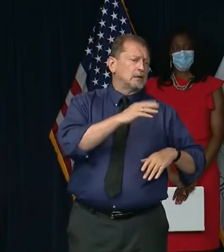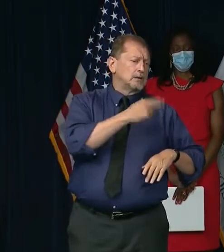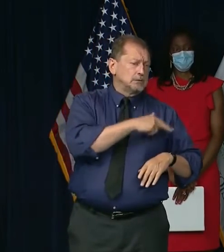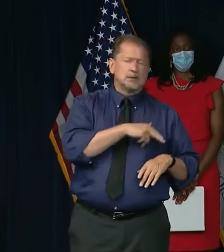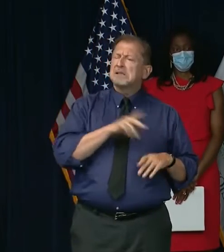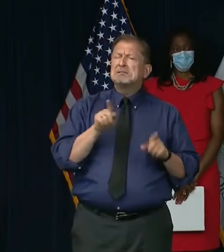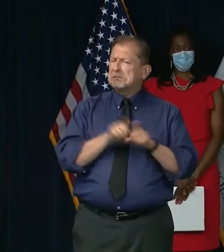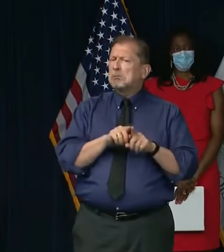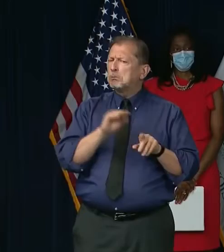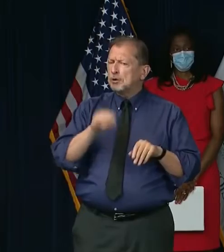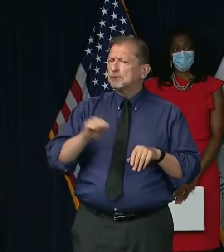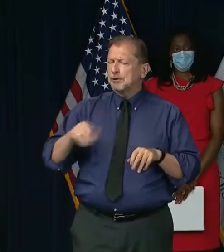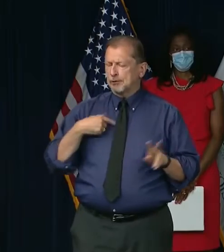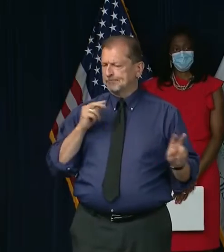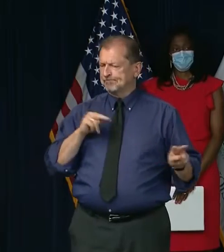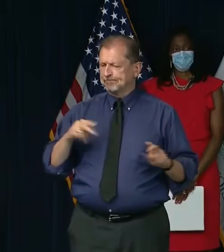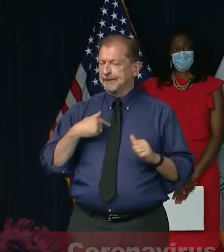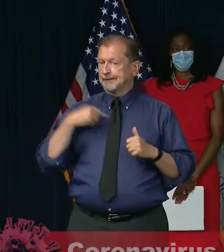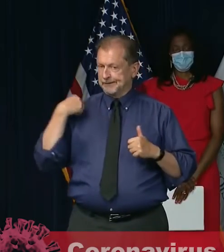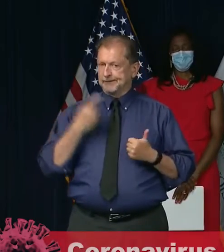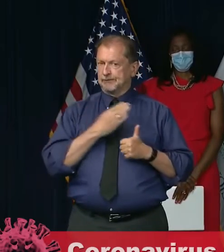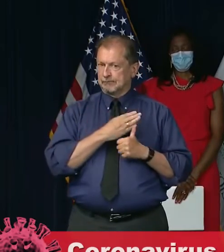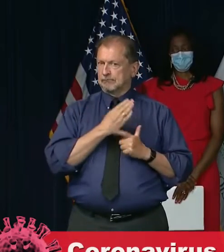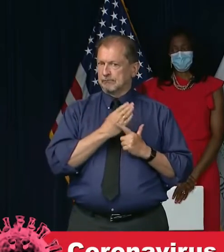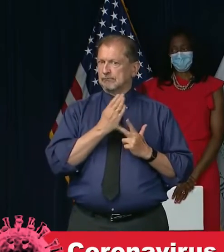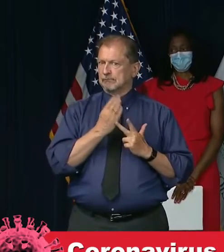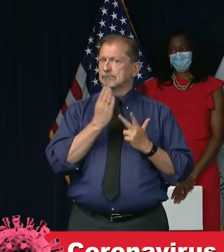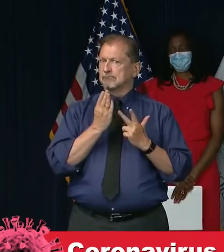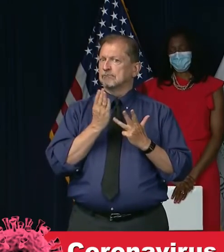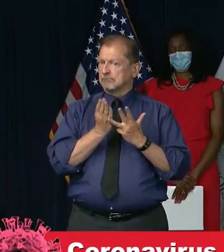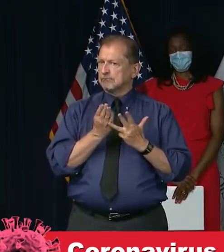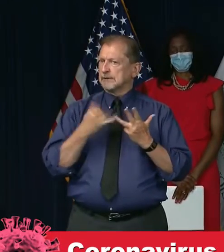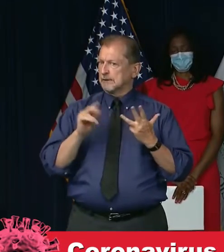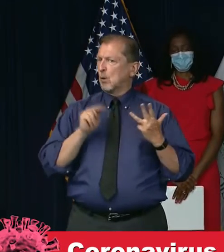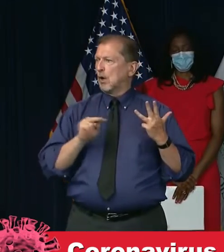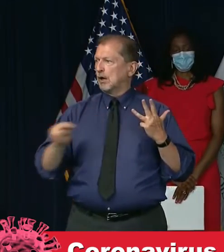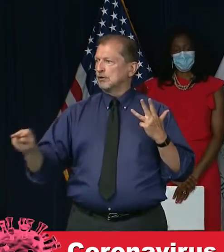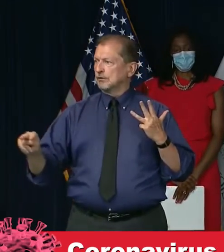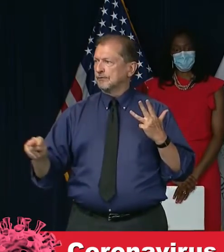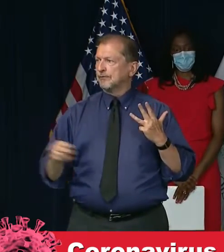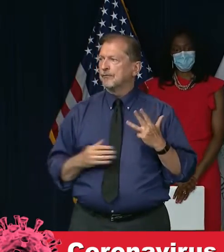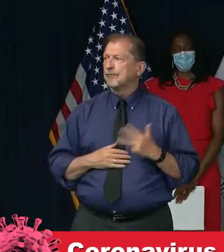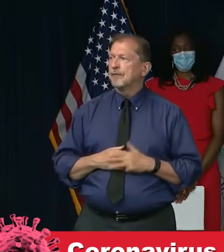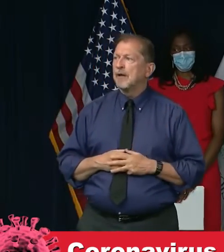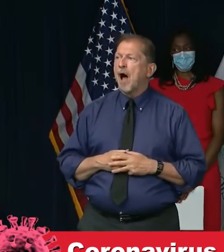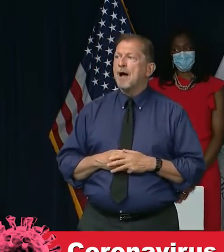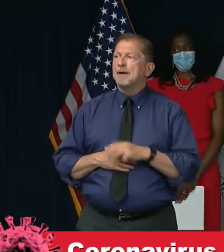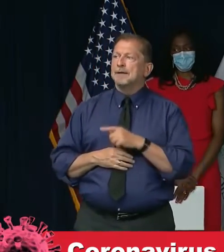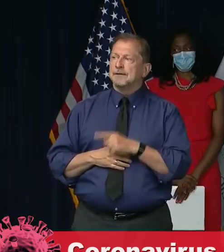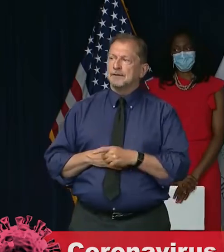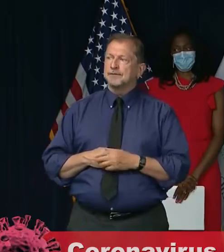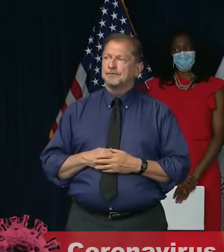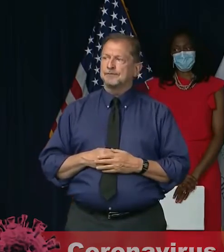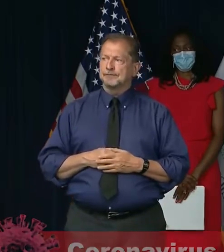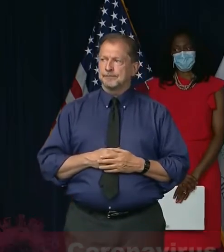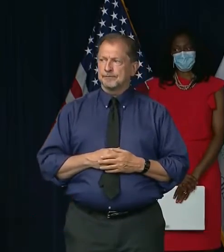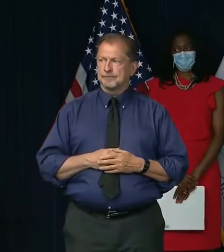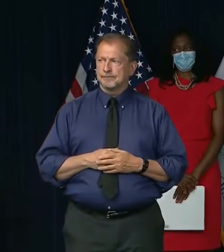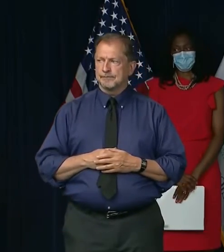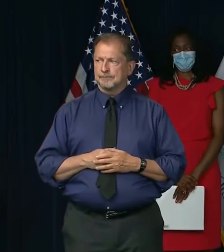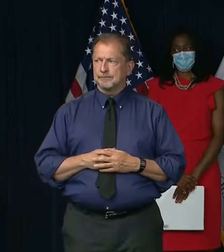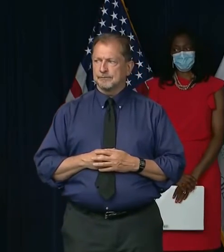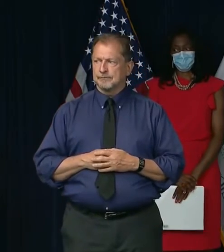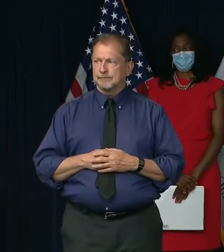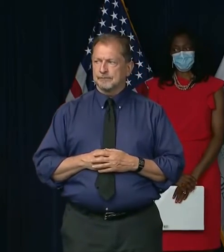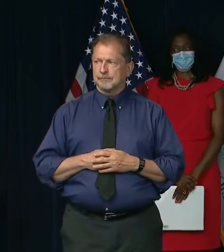watching about whether or not we need to think about moving backward. The two federal sites have lost the funding yesterday. How will the